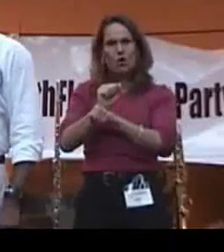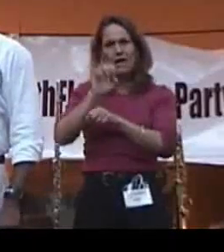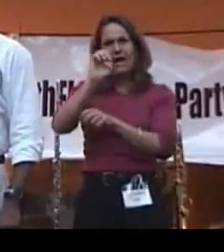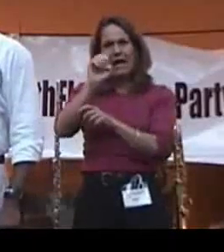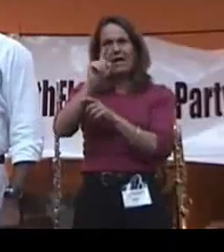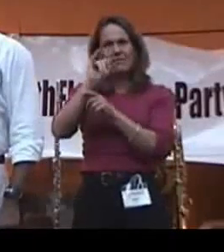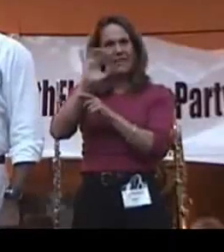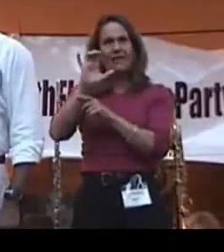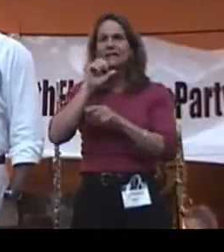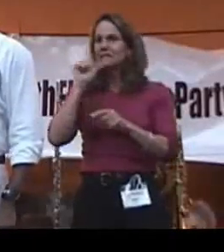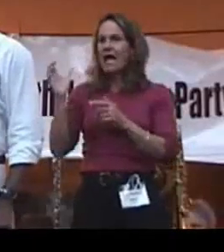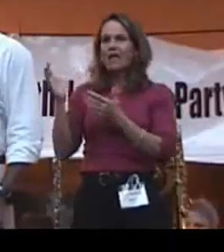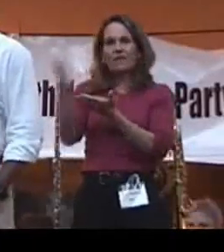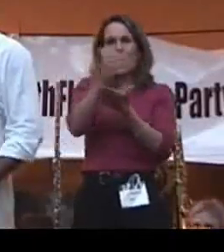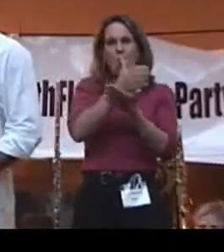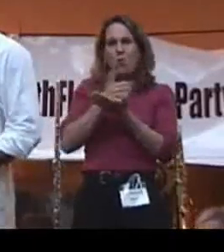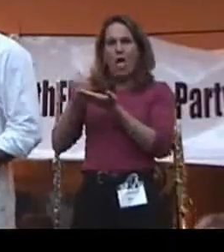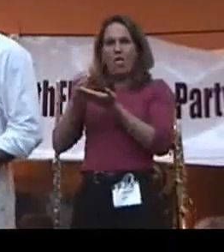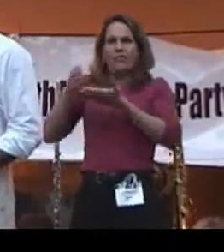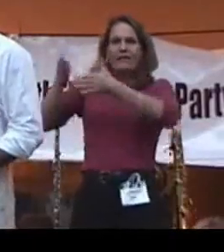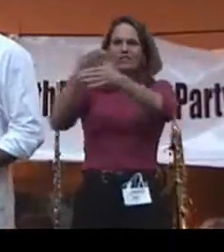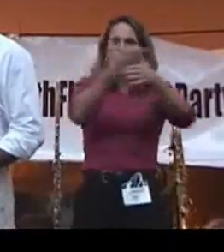sharing the wealth of this great country.